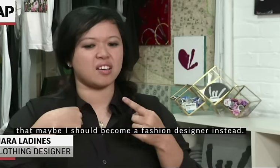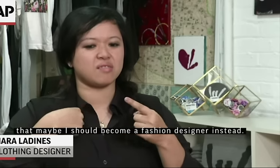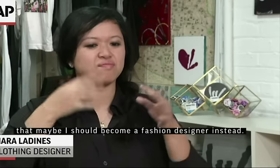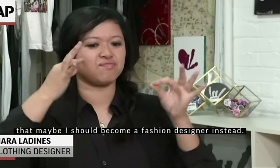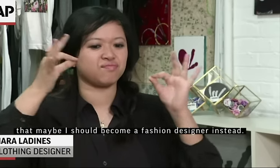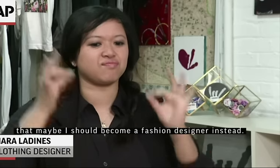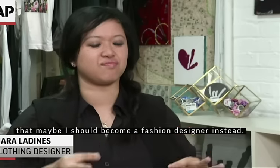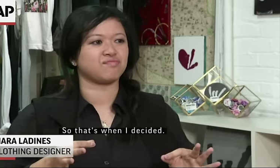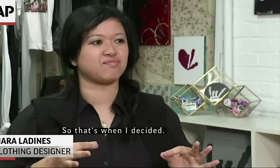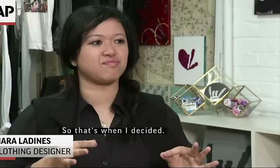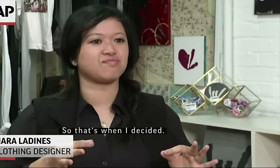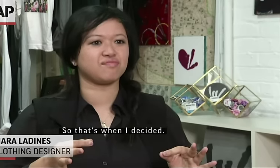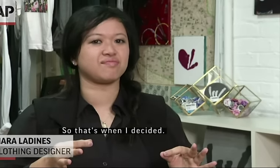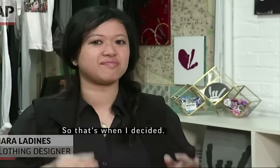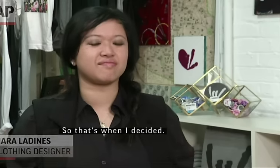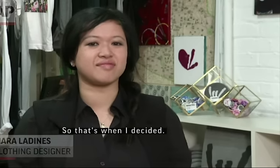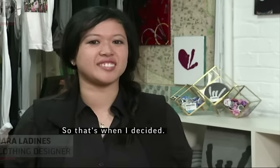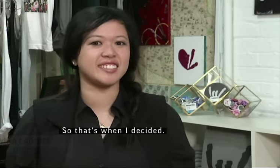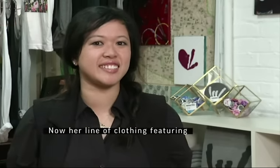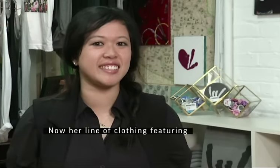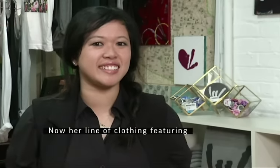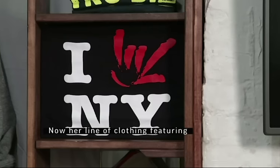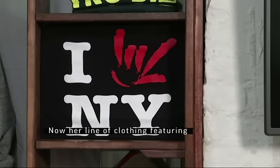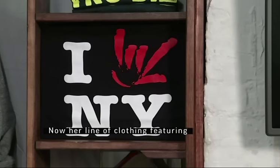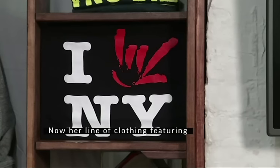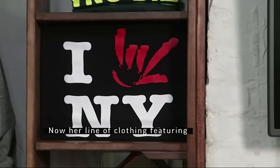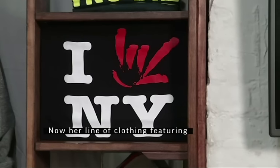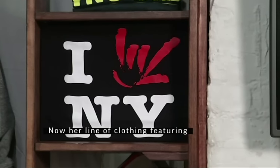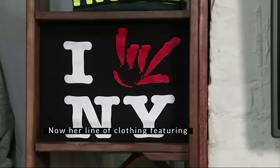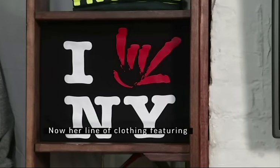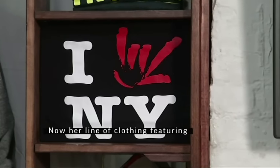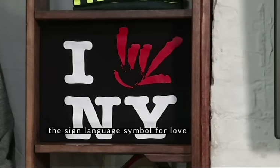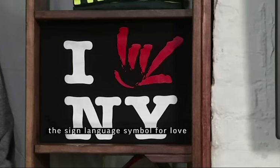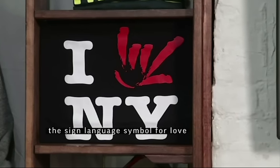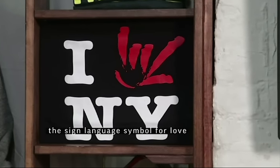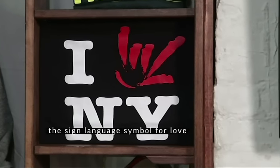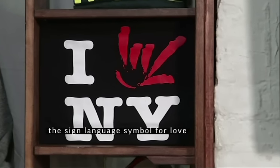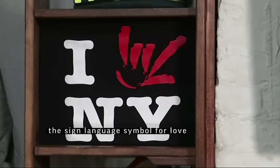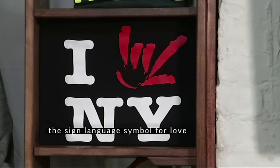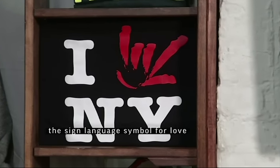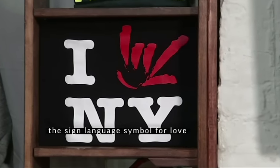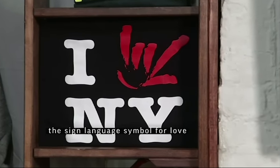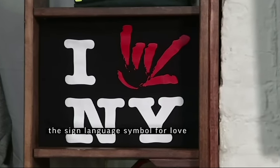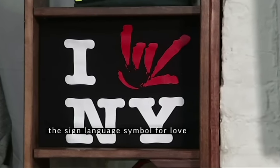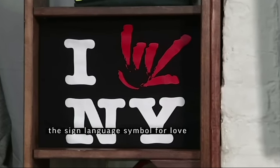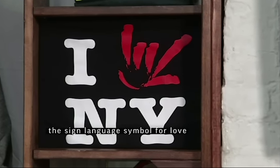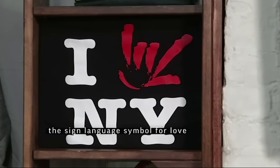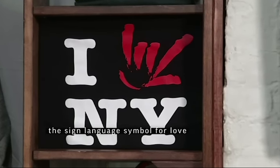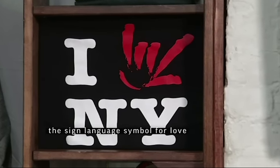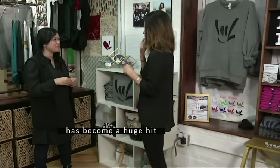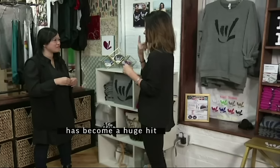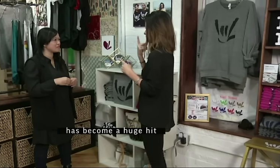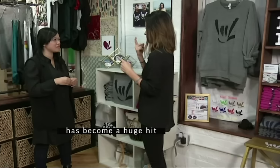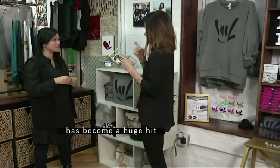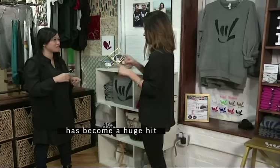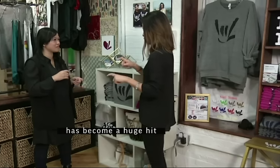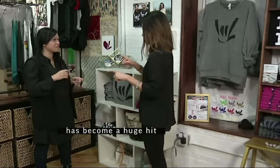instead. So that's when I decided. Now her line of clothing featuring the sign language symbol for love has become a huge